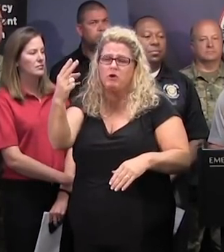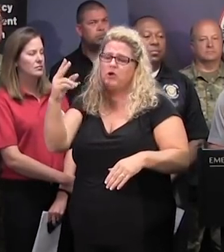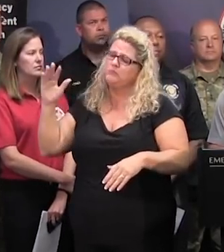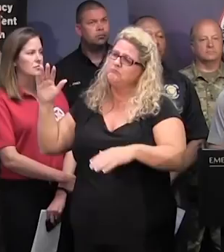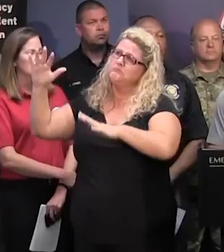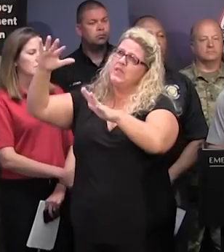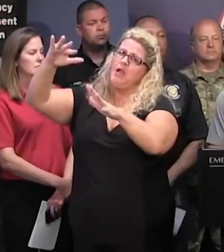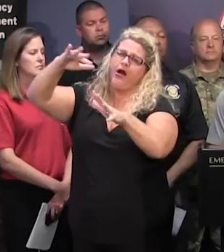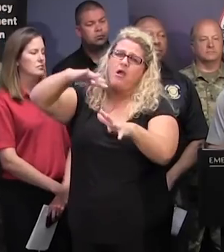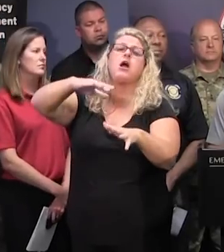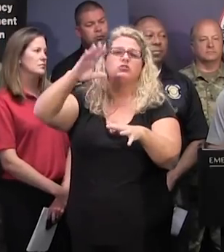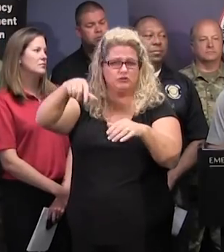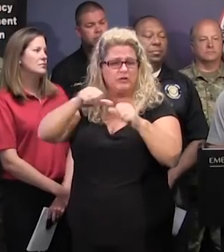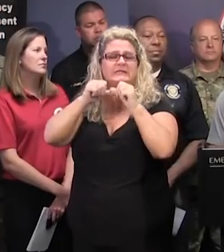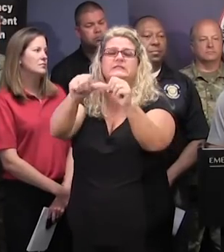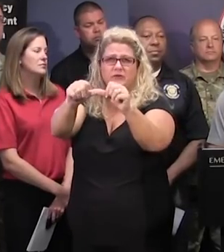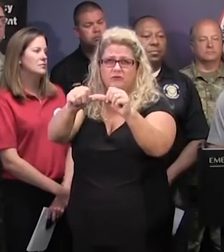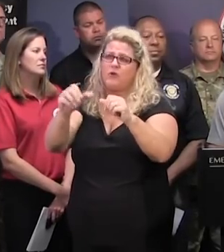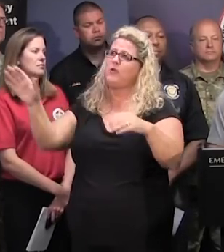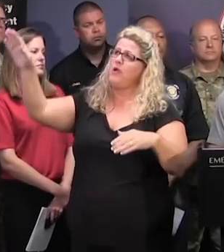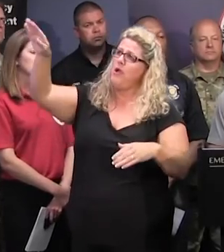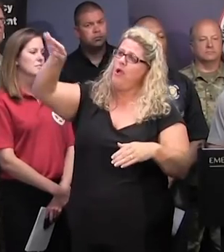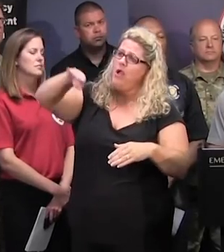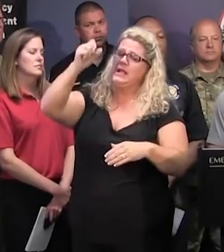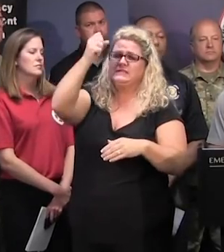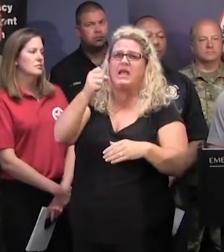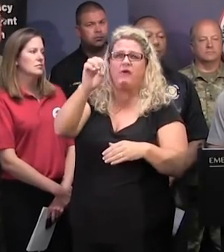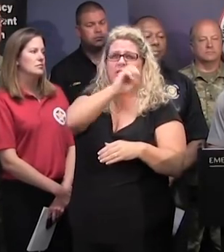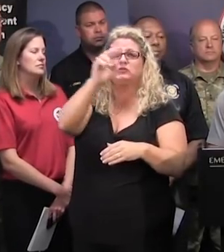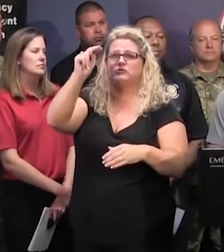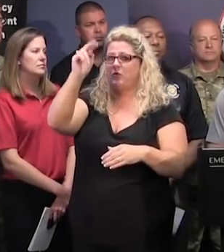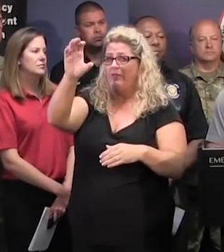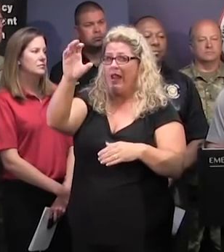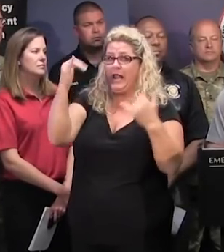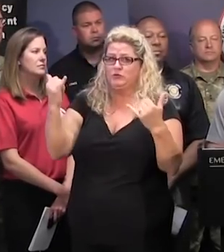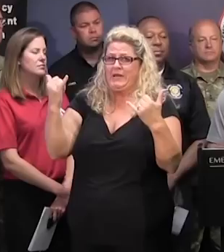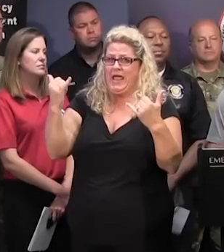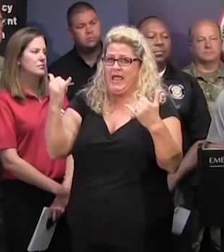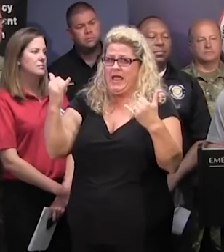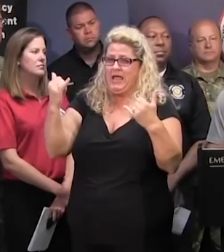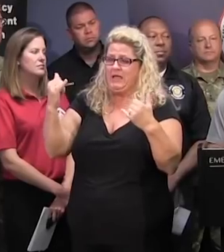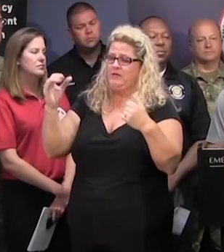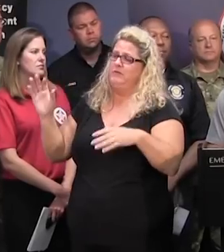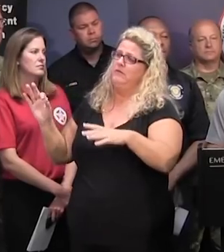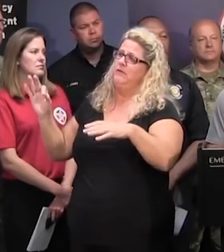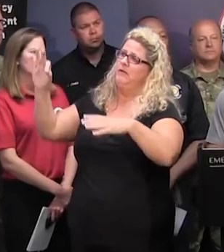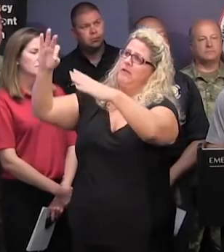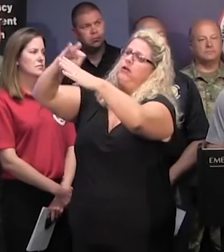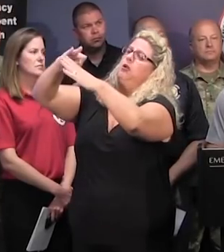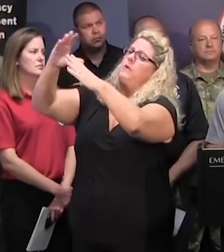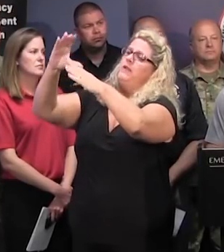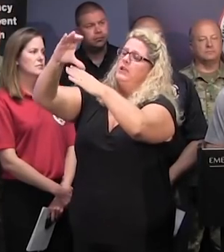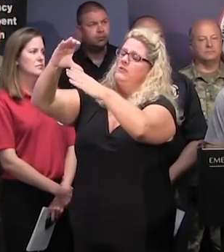continue to slow down as it approaches the coast of southeast North Carolina today, making landfall likely somewhere in the